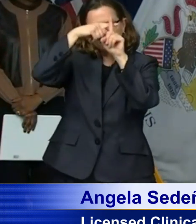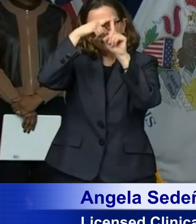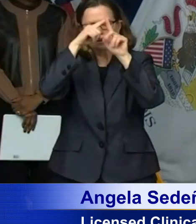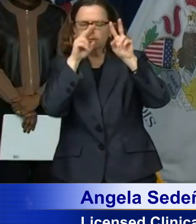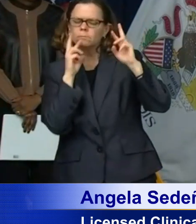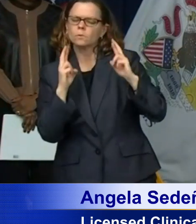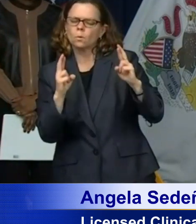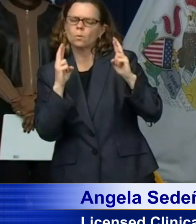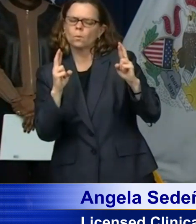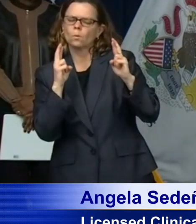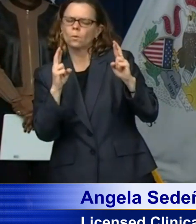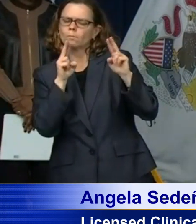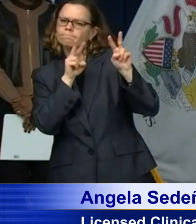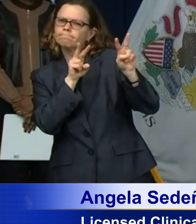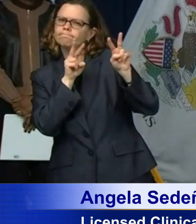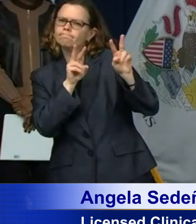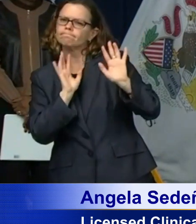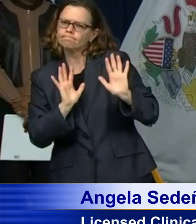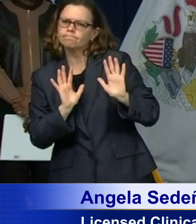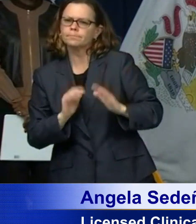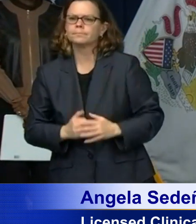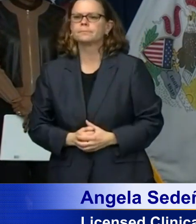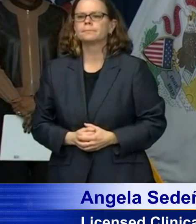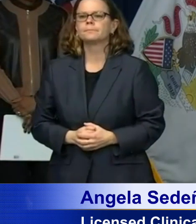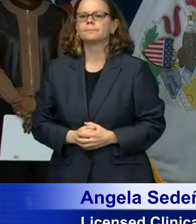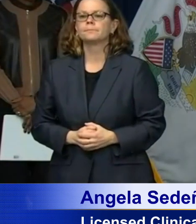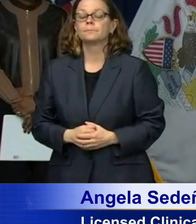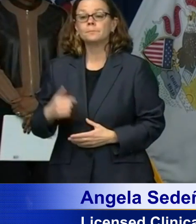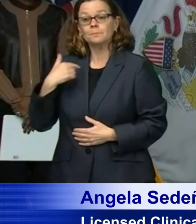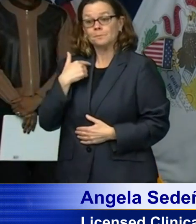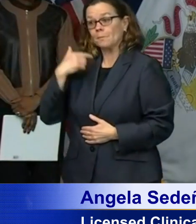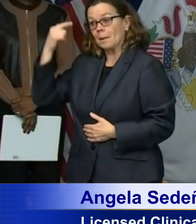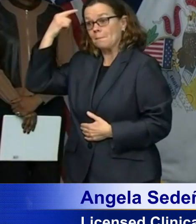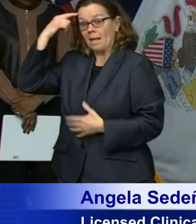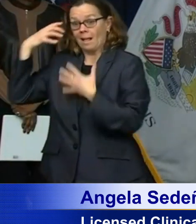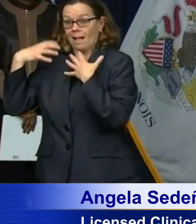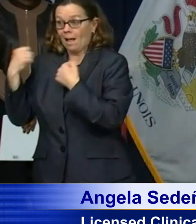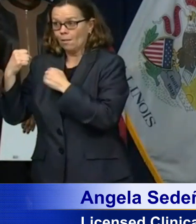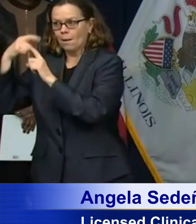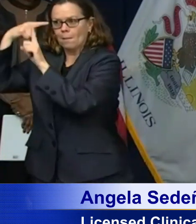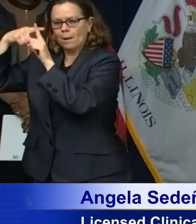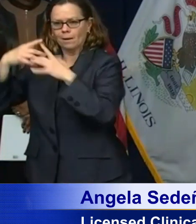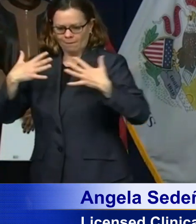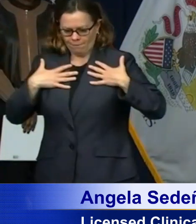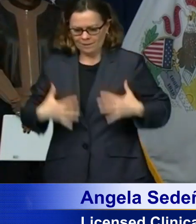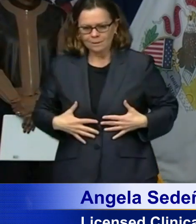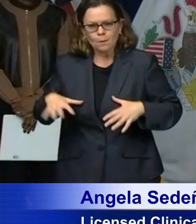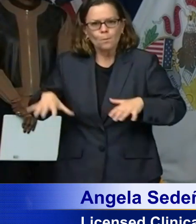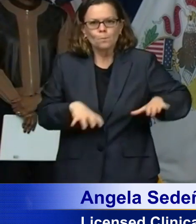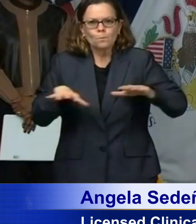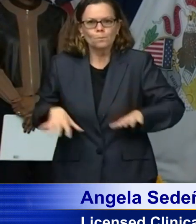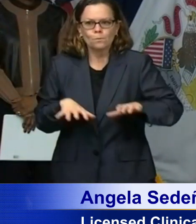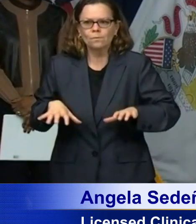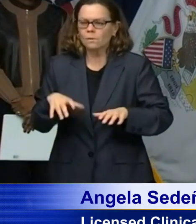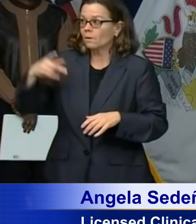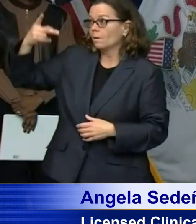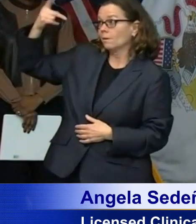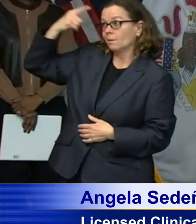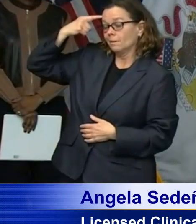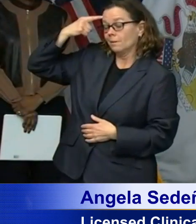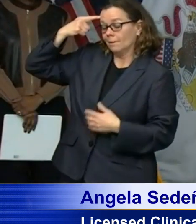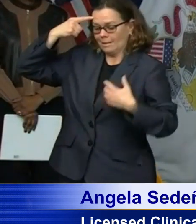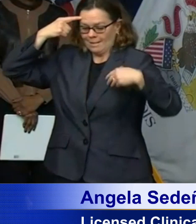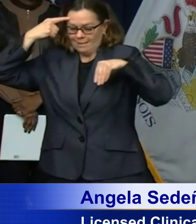do our physical health they are related there are practices that can support our well-being maintaining